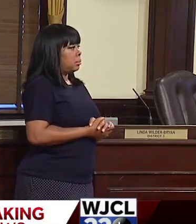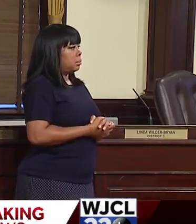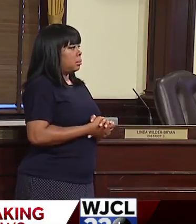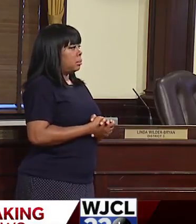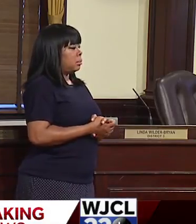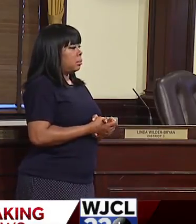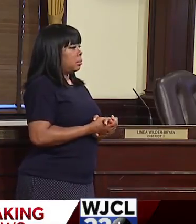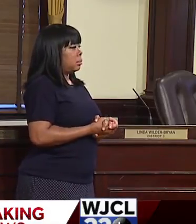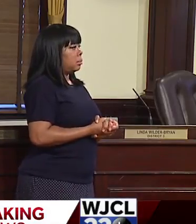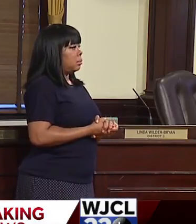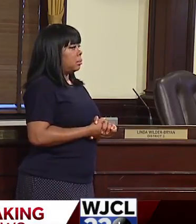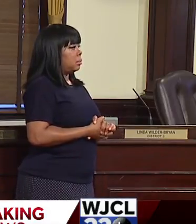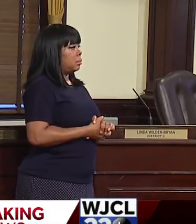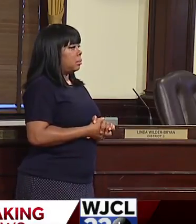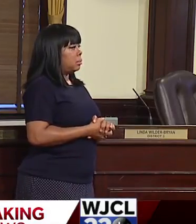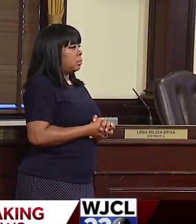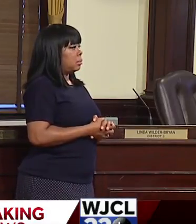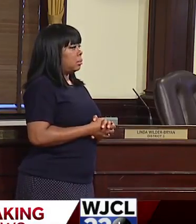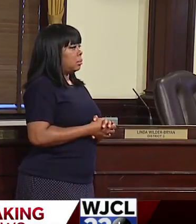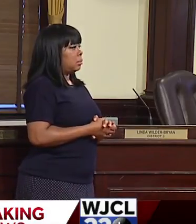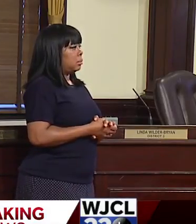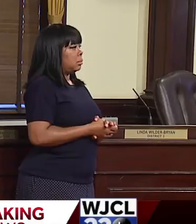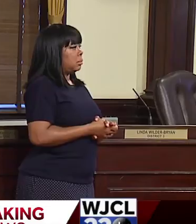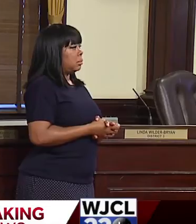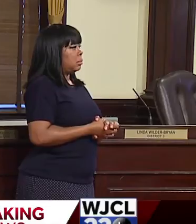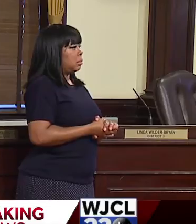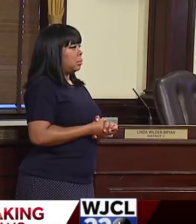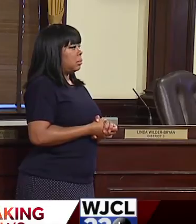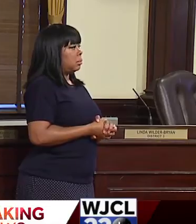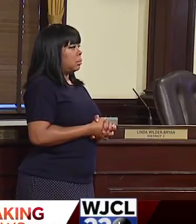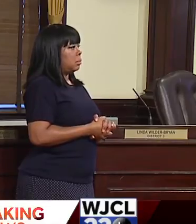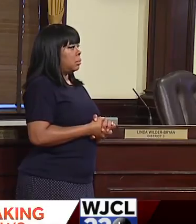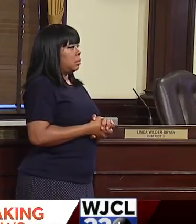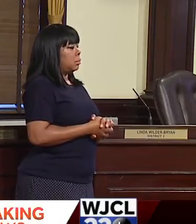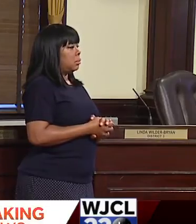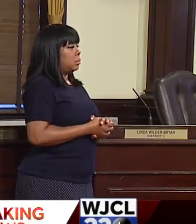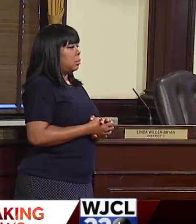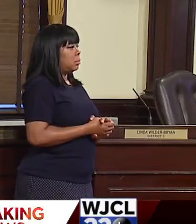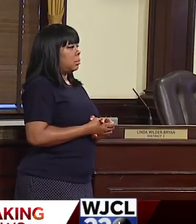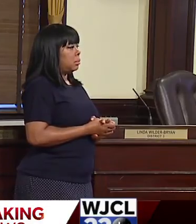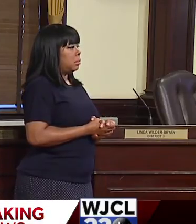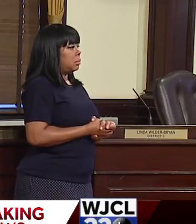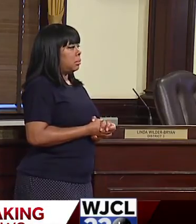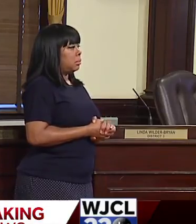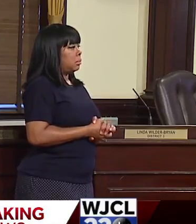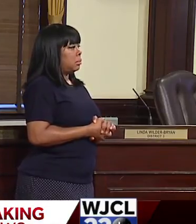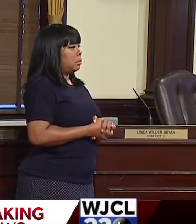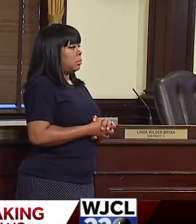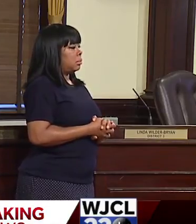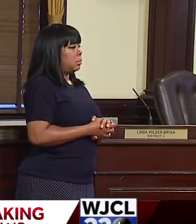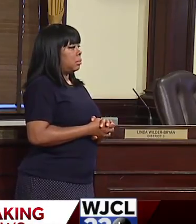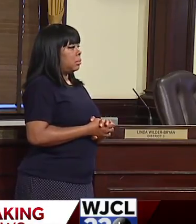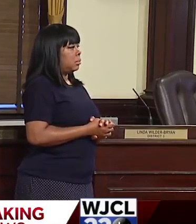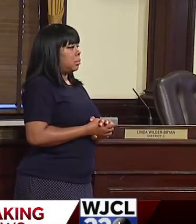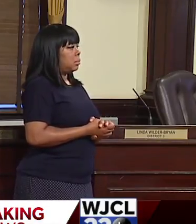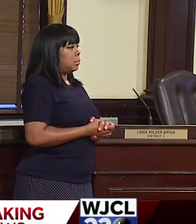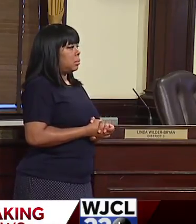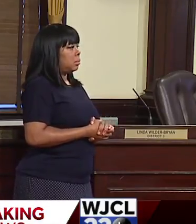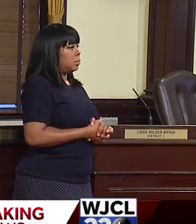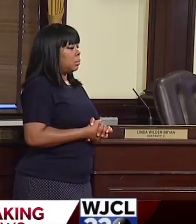to where we'll be able to stand these up on our own around the cities where they're just Well, and thank you for that question.